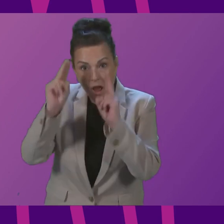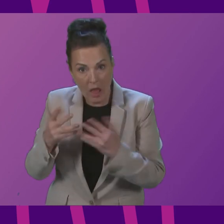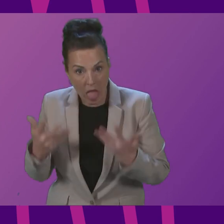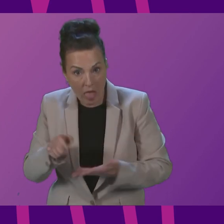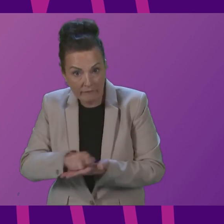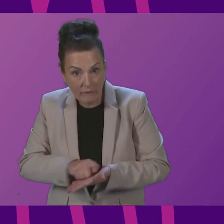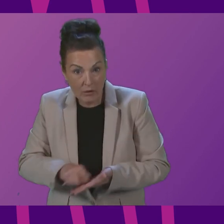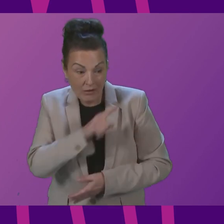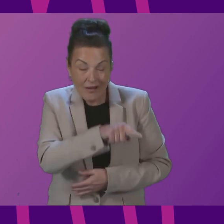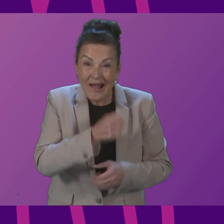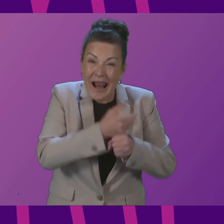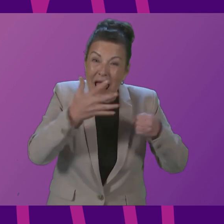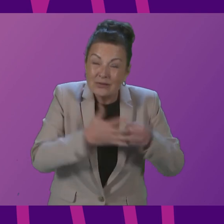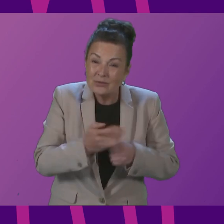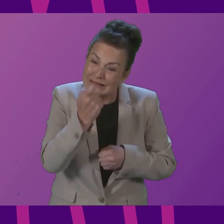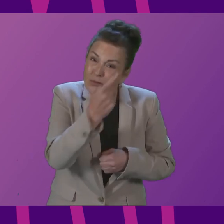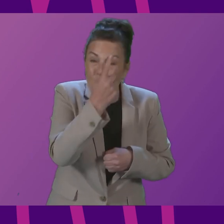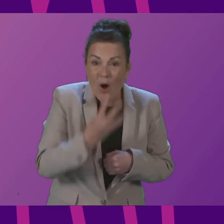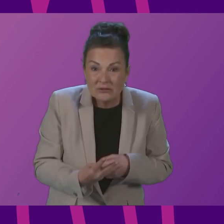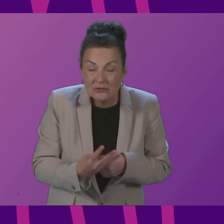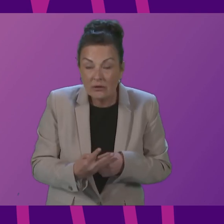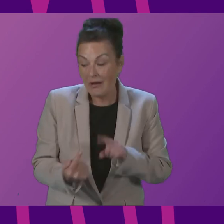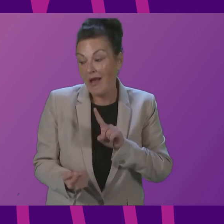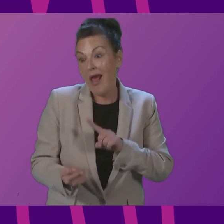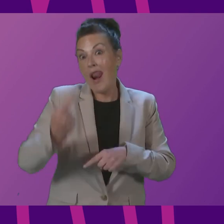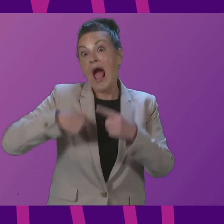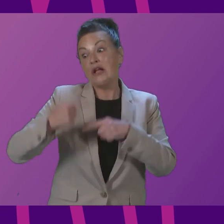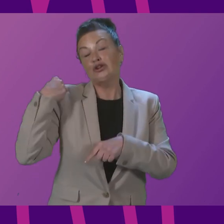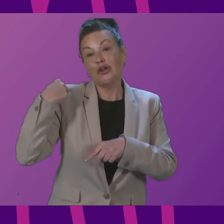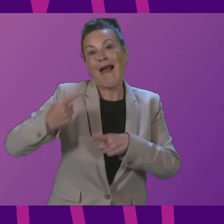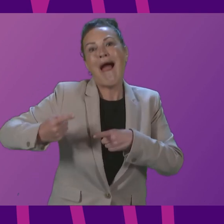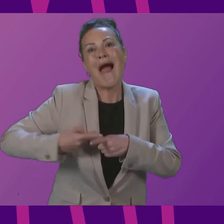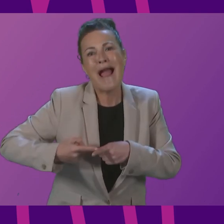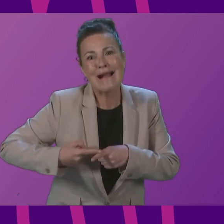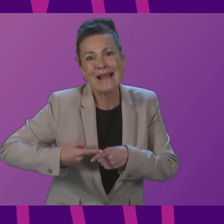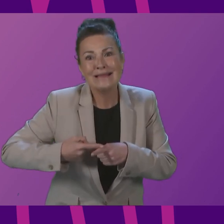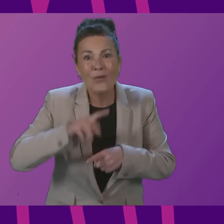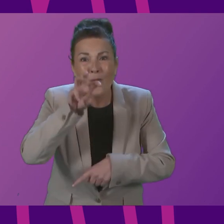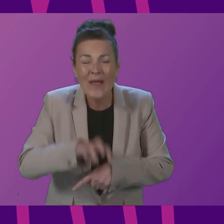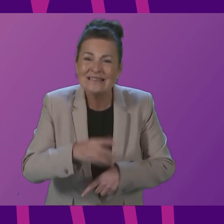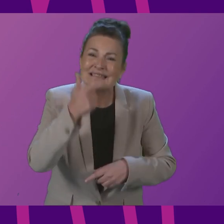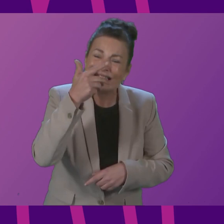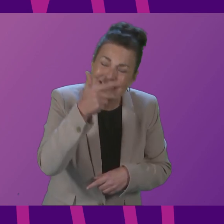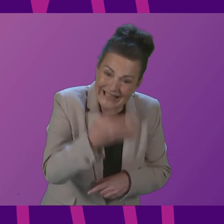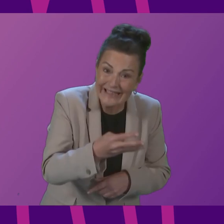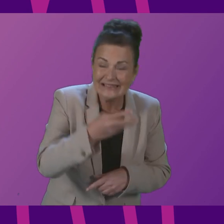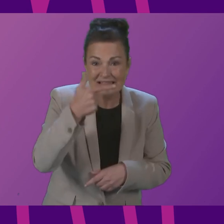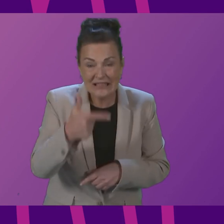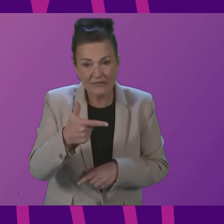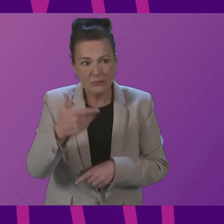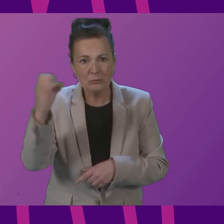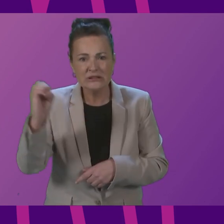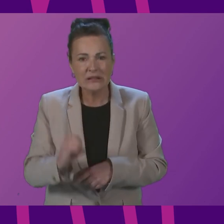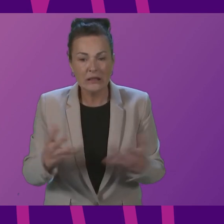it was close to a quarter Last year the return rate in England and Wales was 97% With just